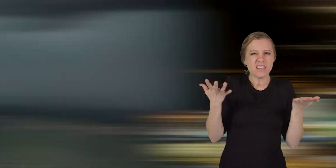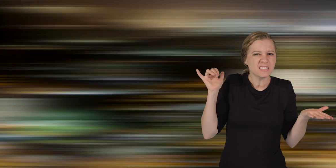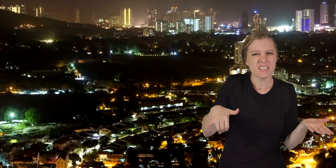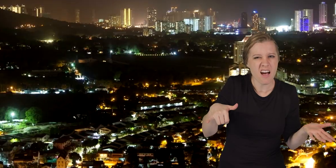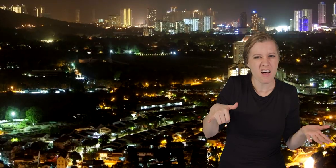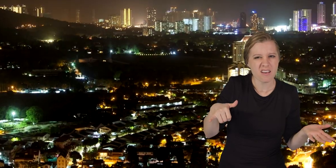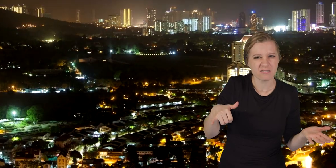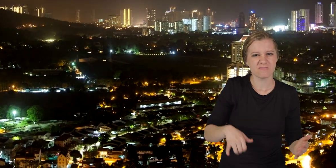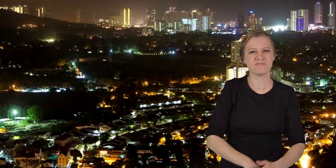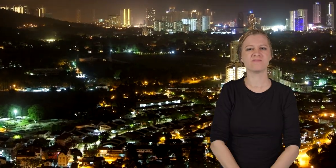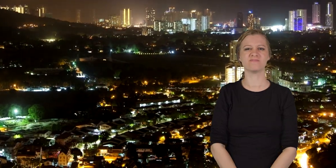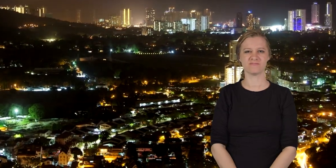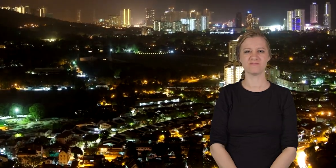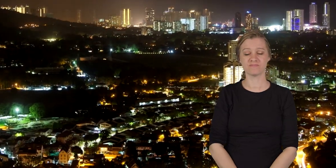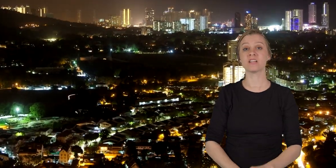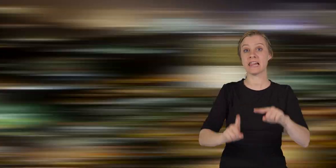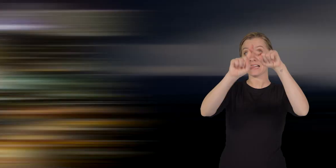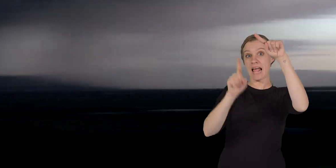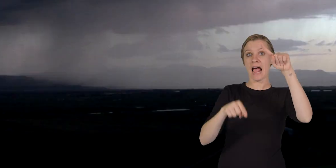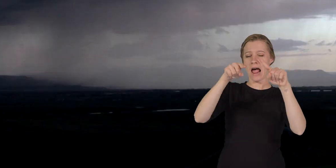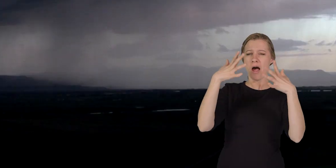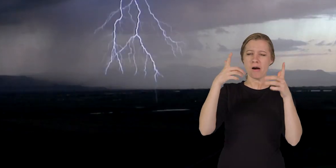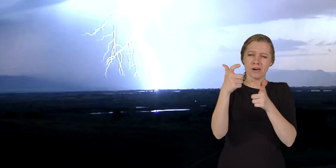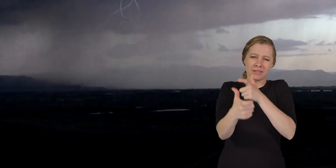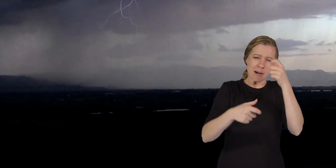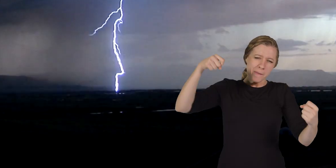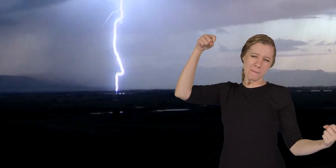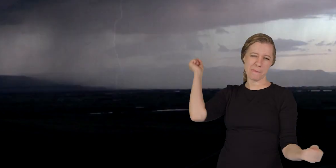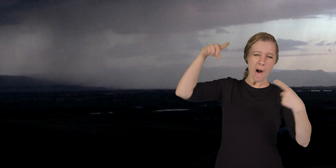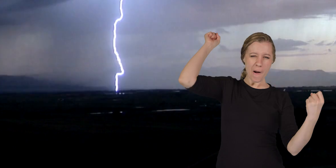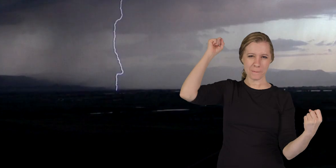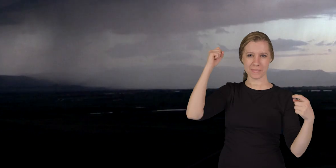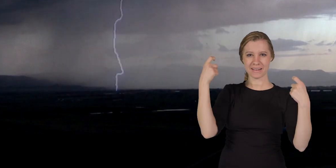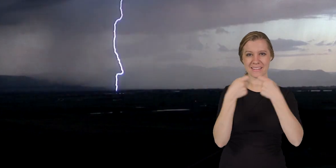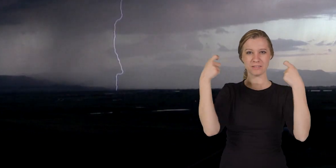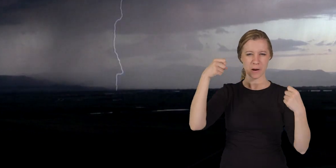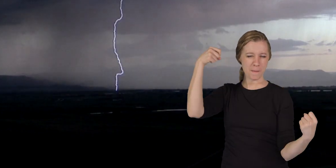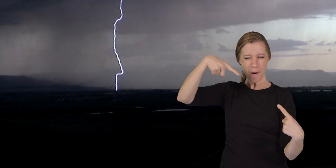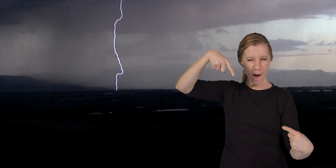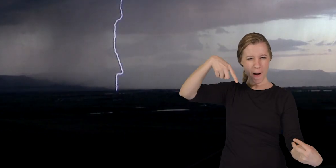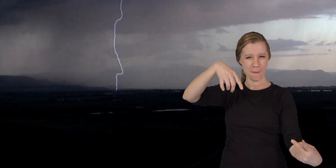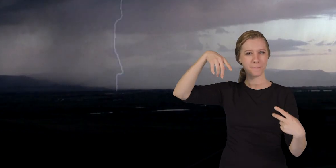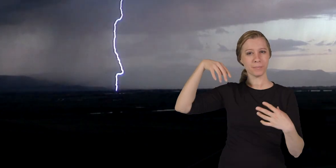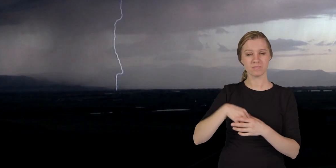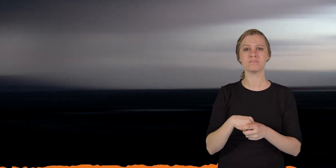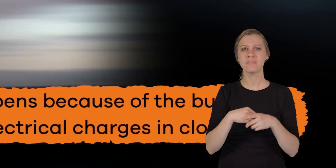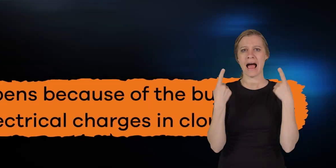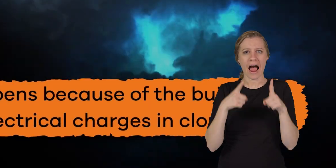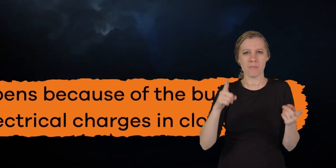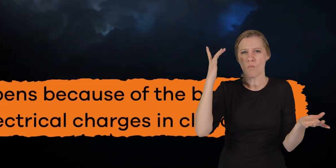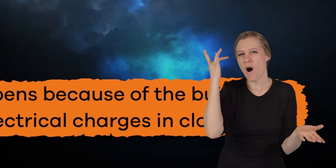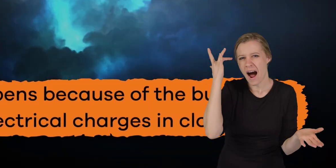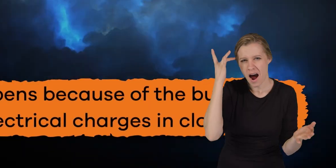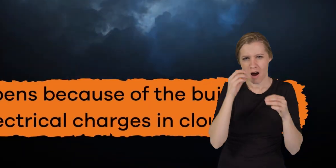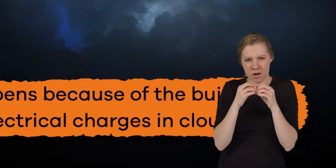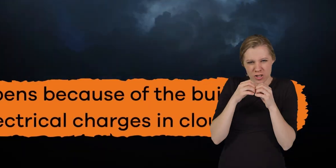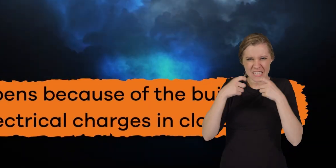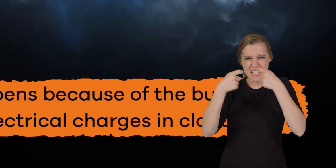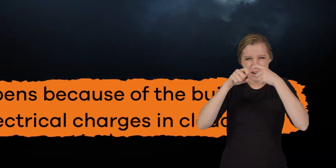with what it is simply put lightning is a huge spark of electricity it happens because of the buildup of